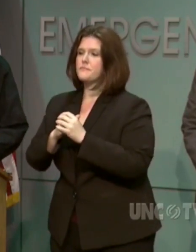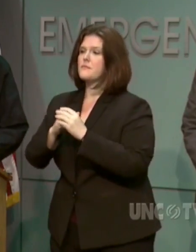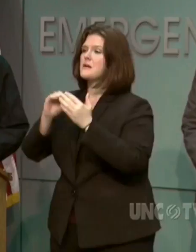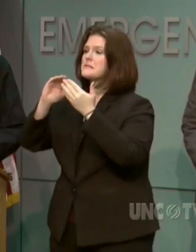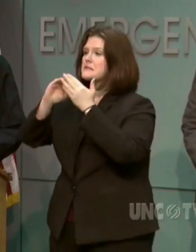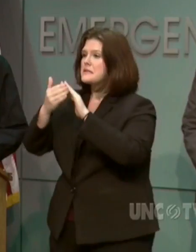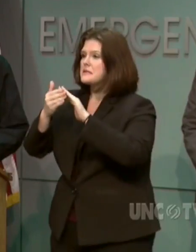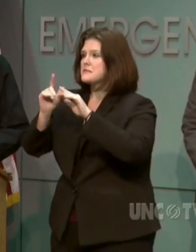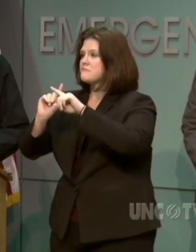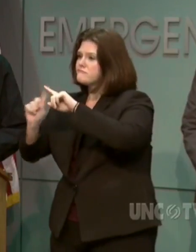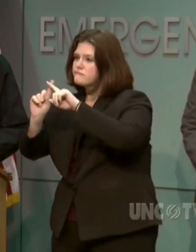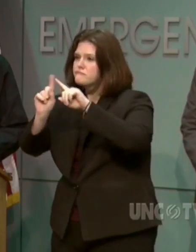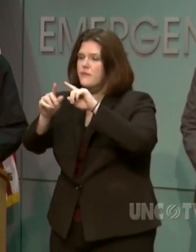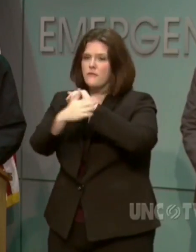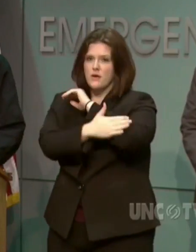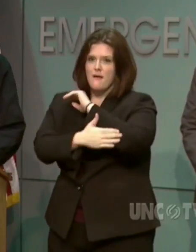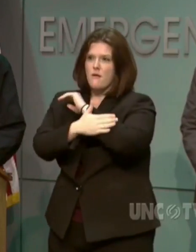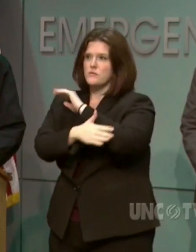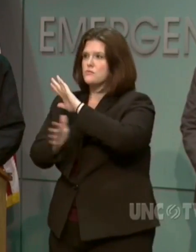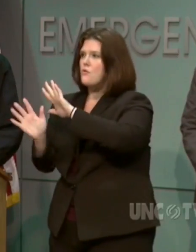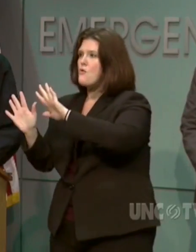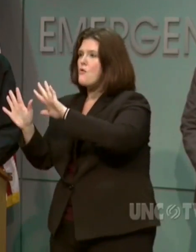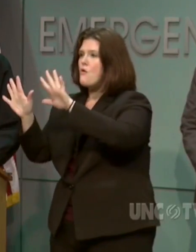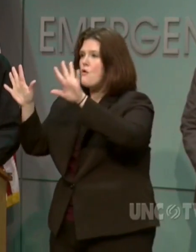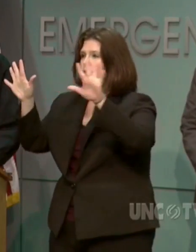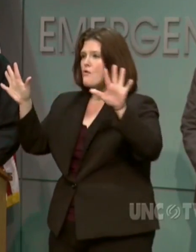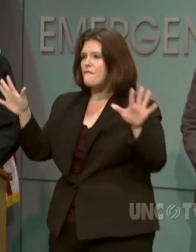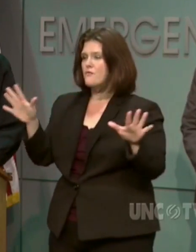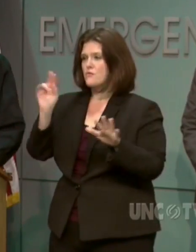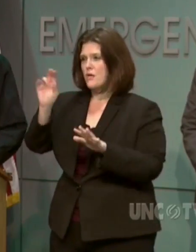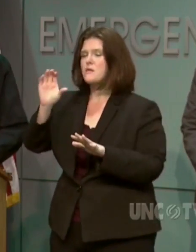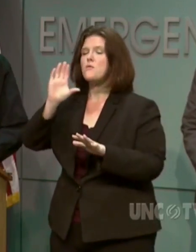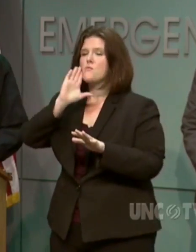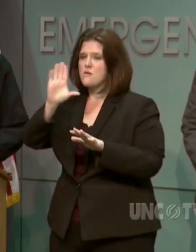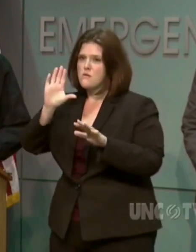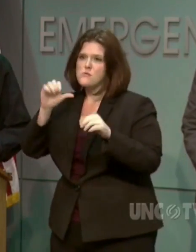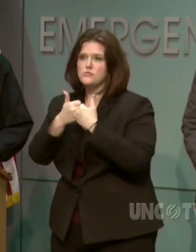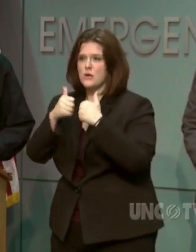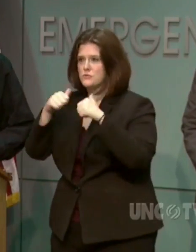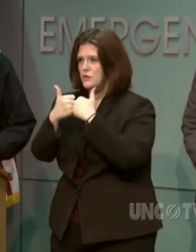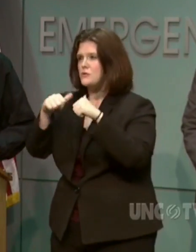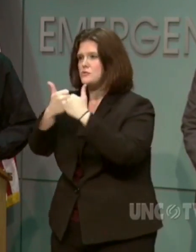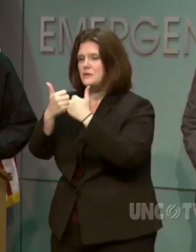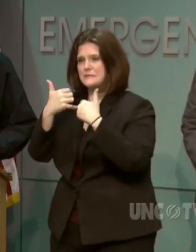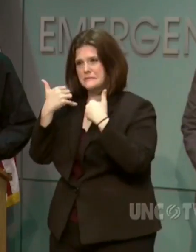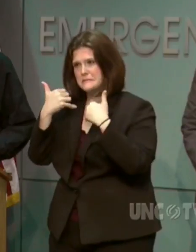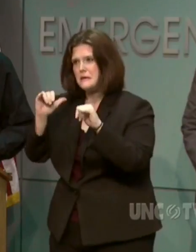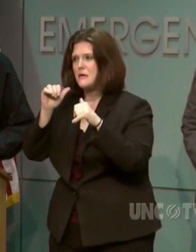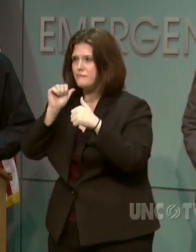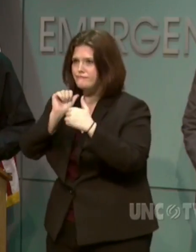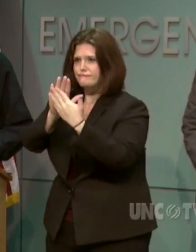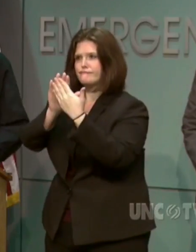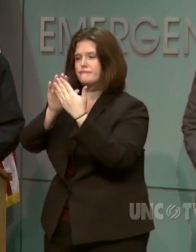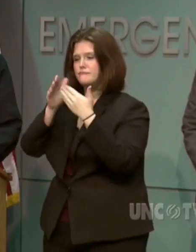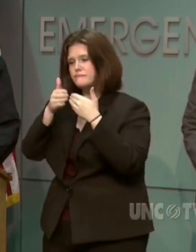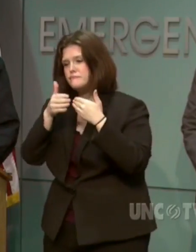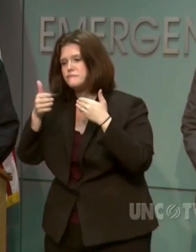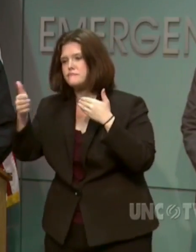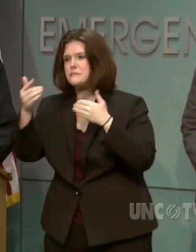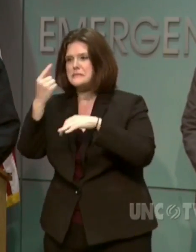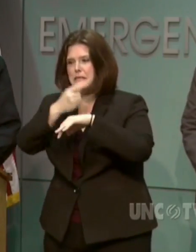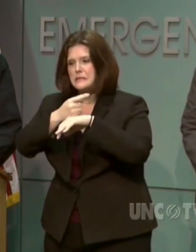North Carolina are facing challenges and will continue to face challenges over the next few days and weeks.